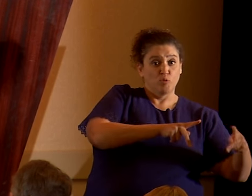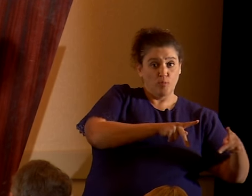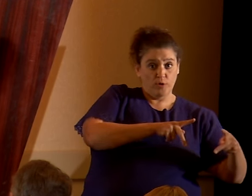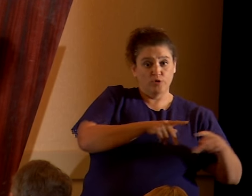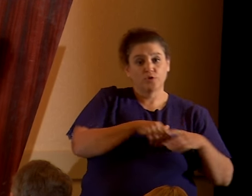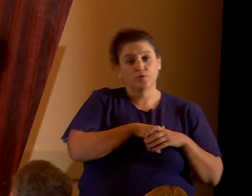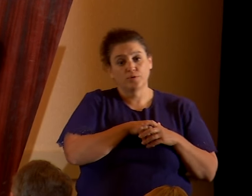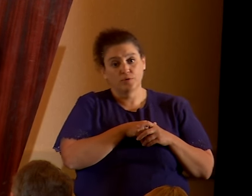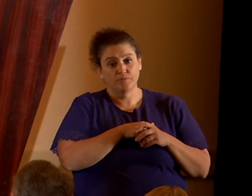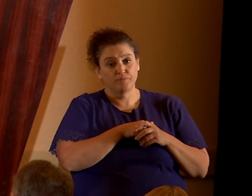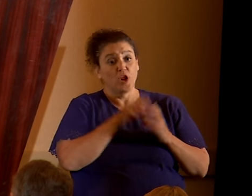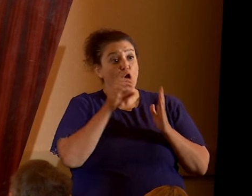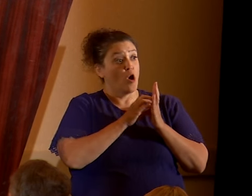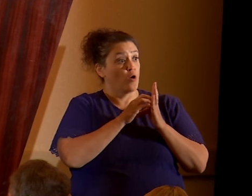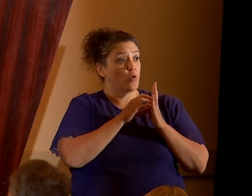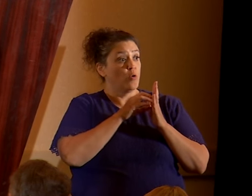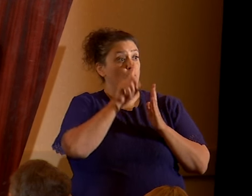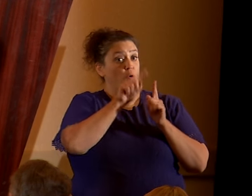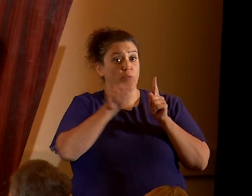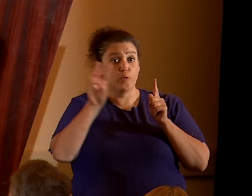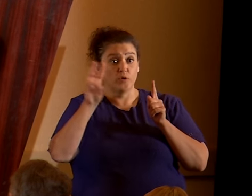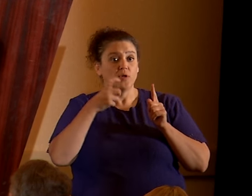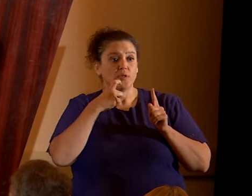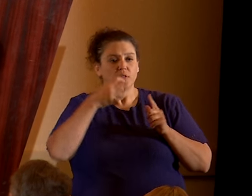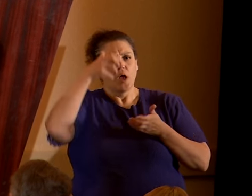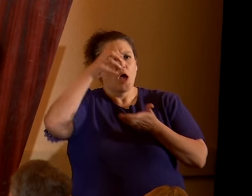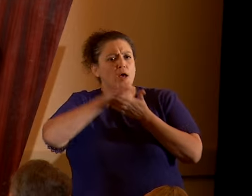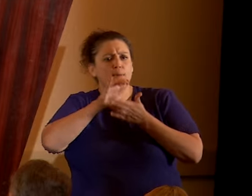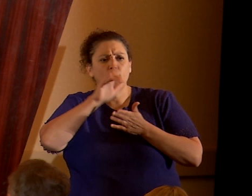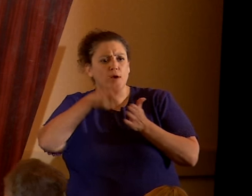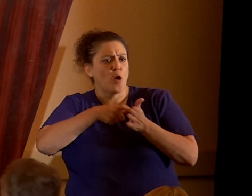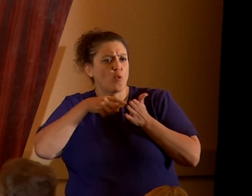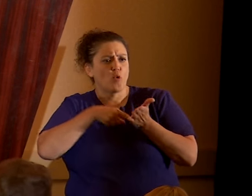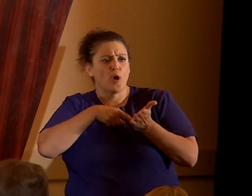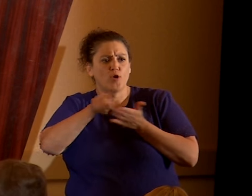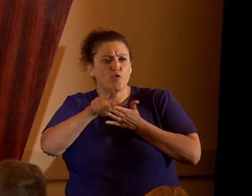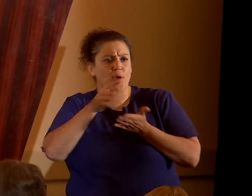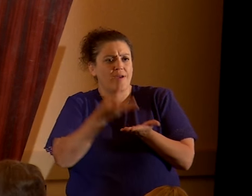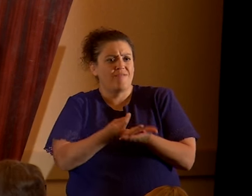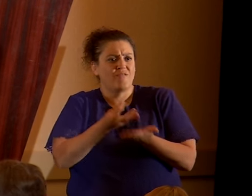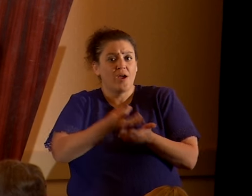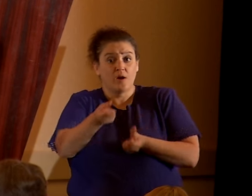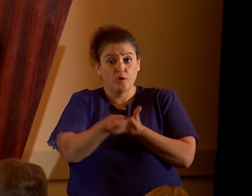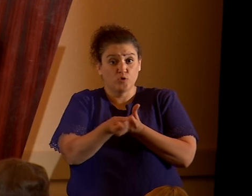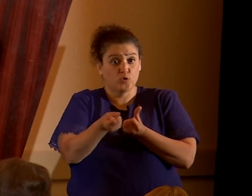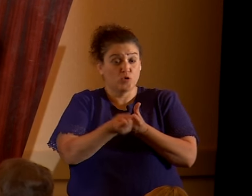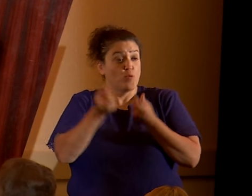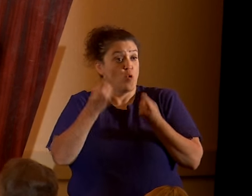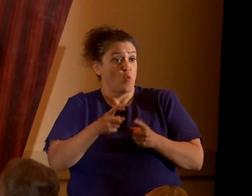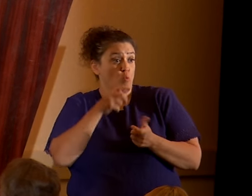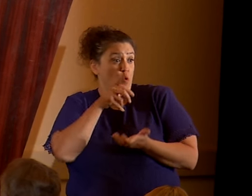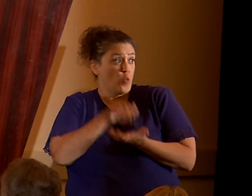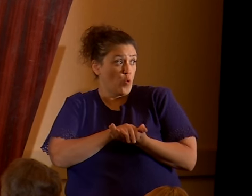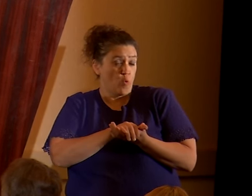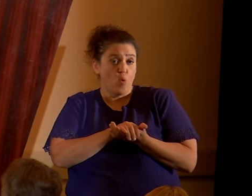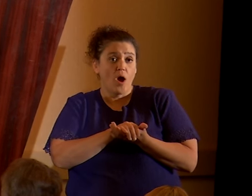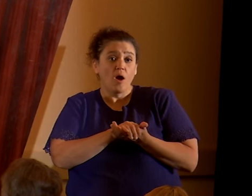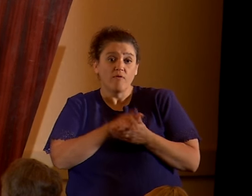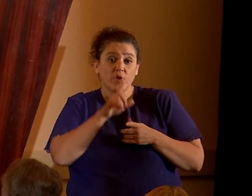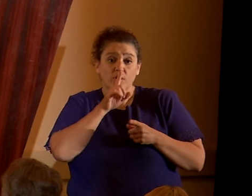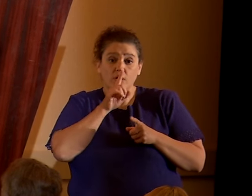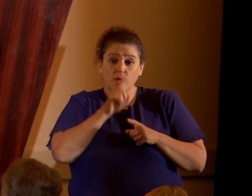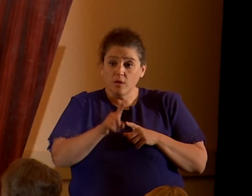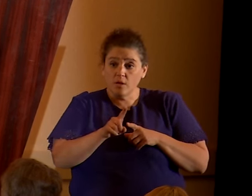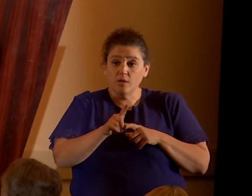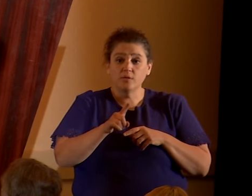126 says husbands are not required to pay financial support when their wife is either a minor or a senior